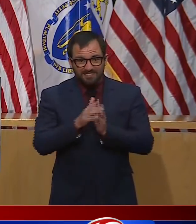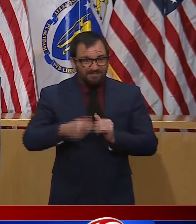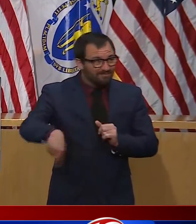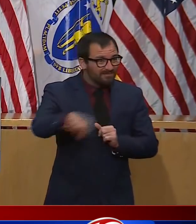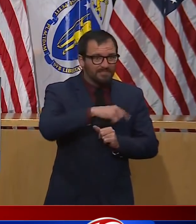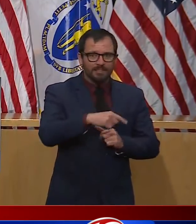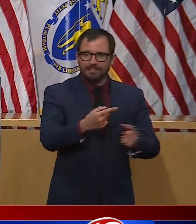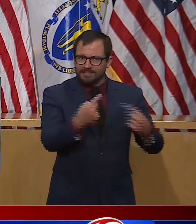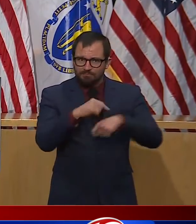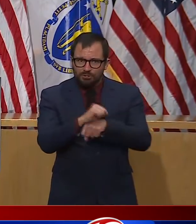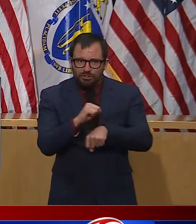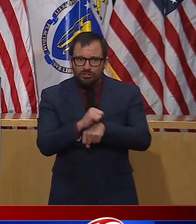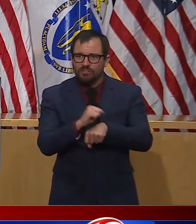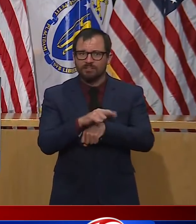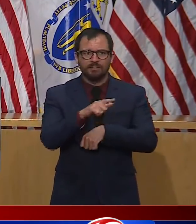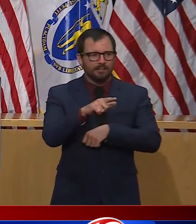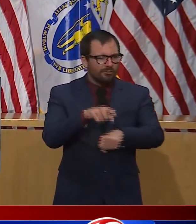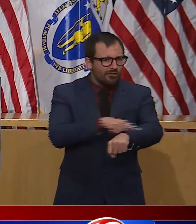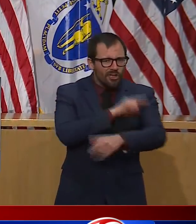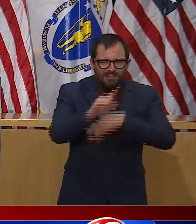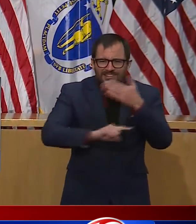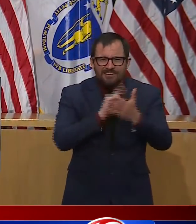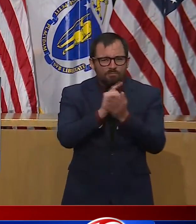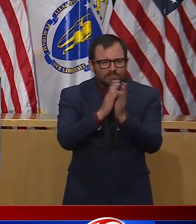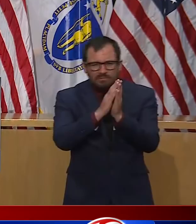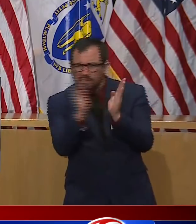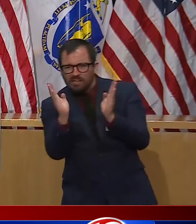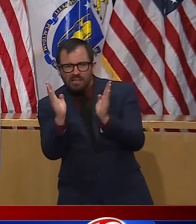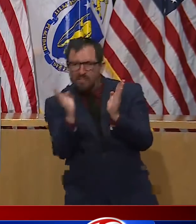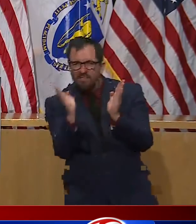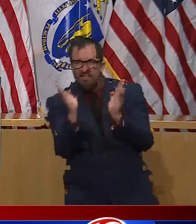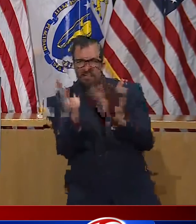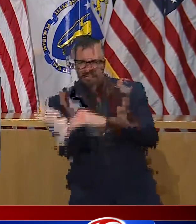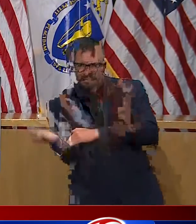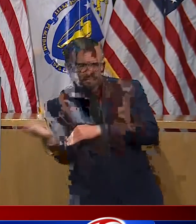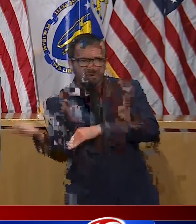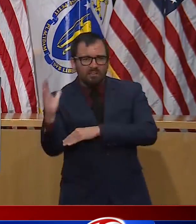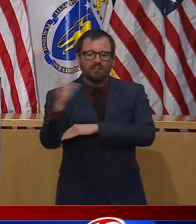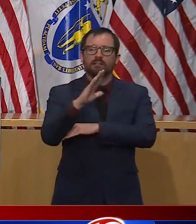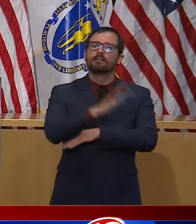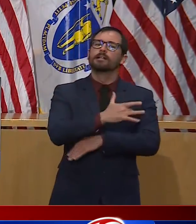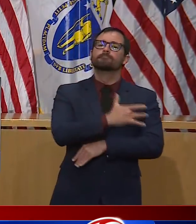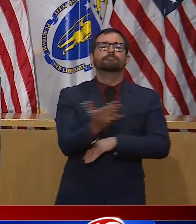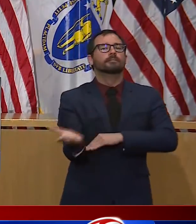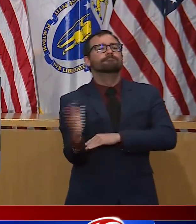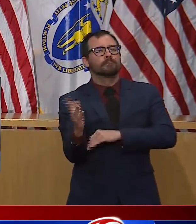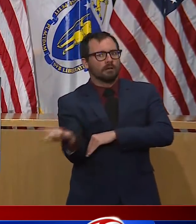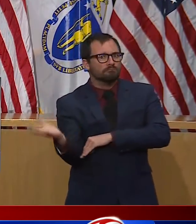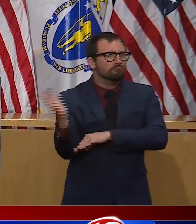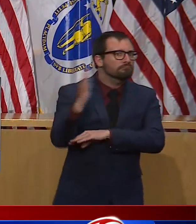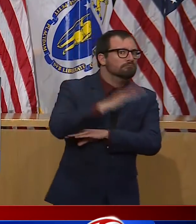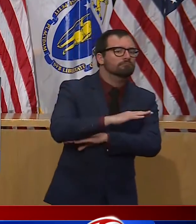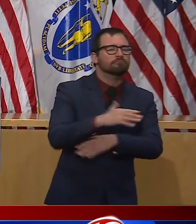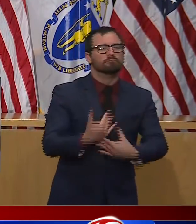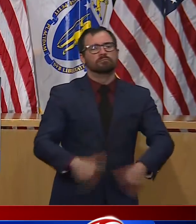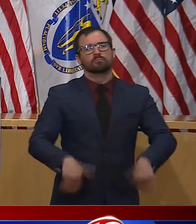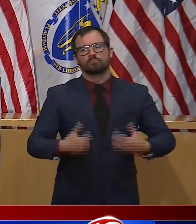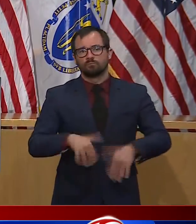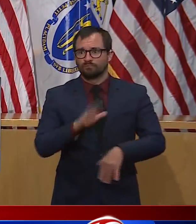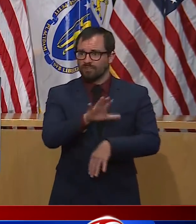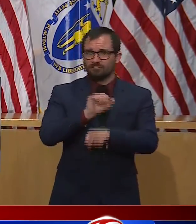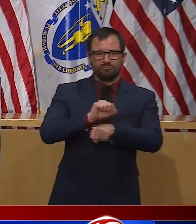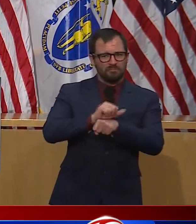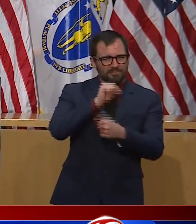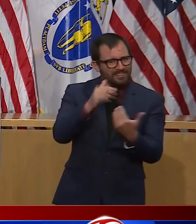are left wondering when that job comes back. Everyone suffering under the fear of the unknown amid